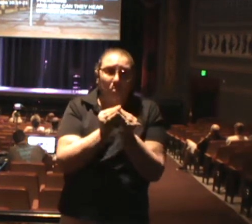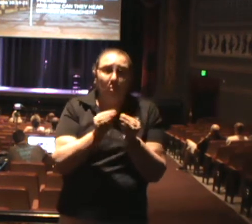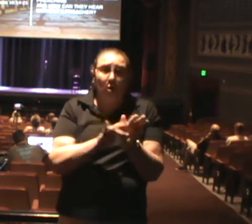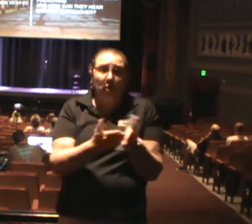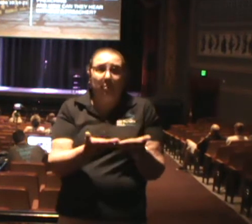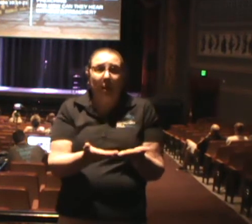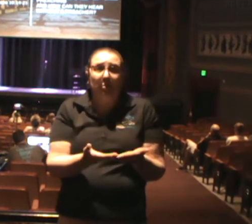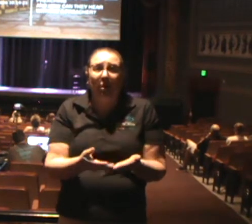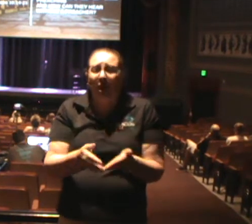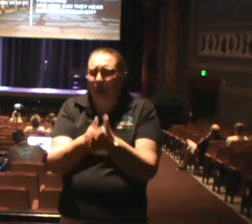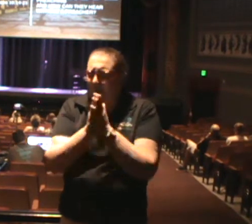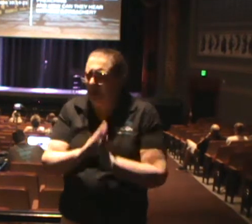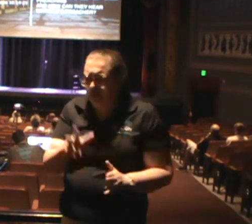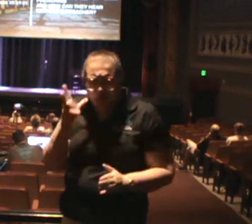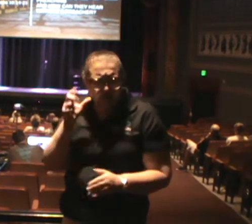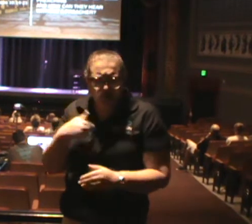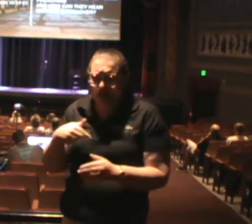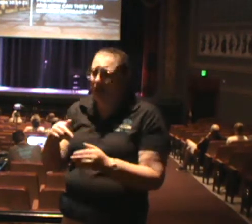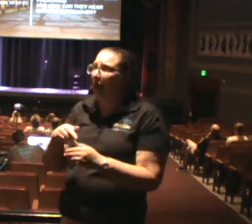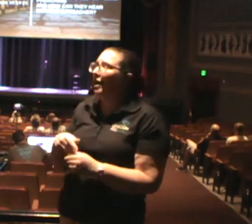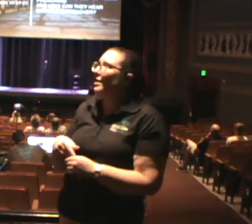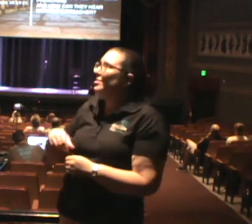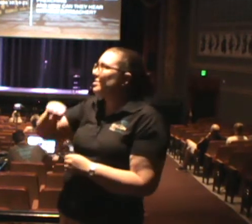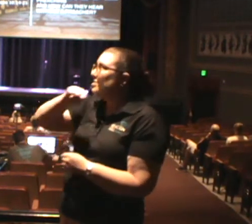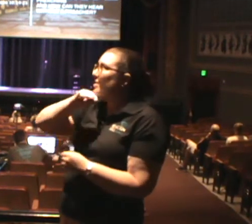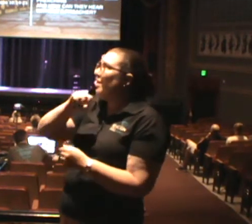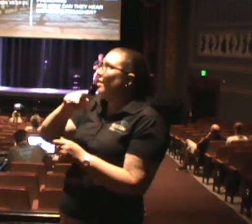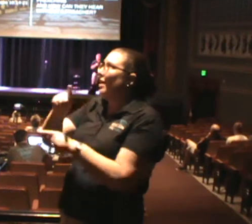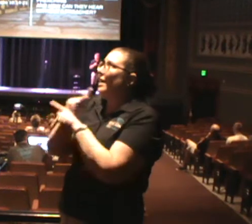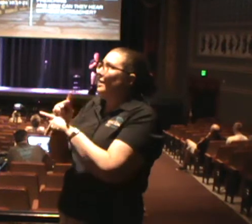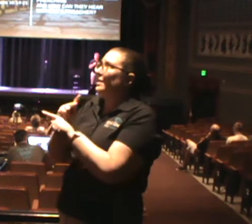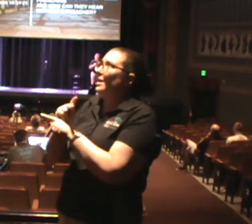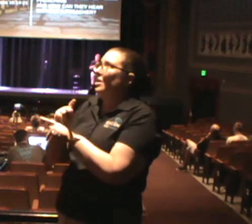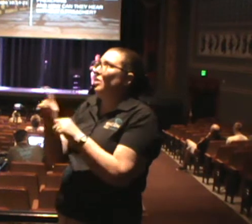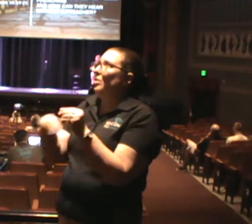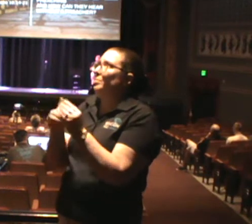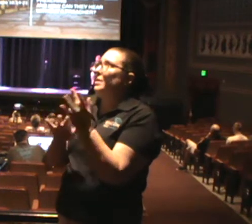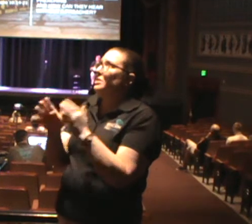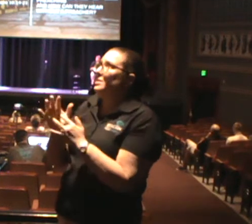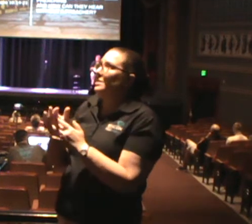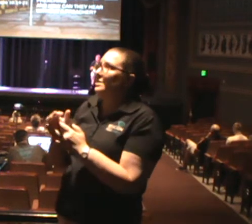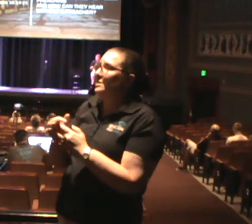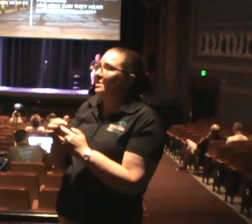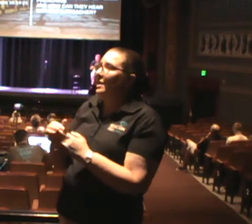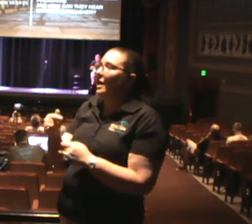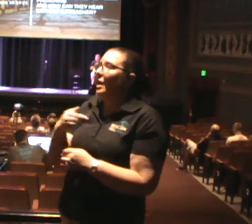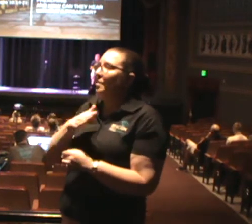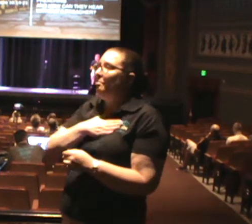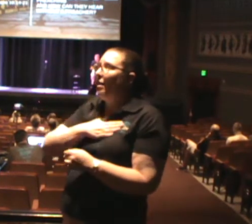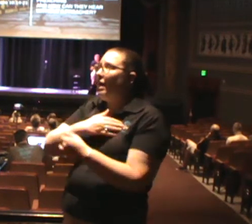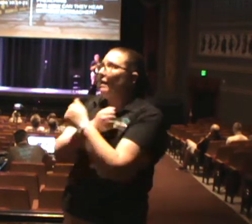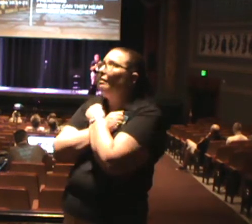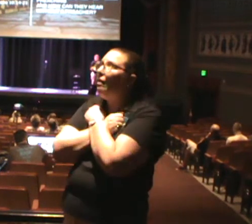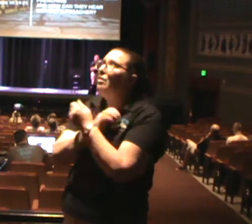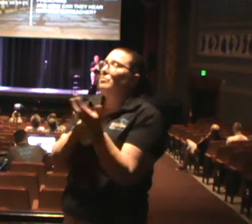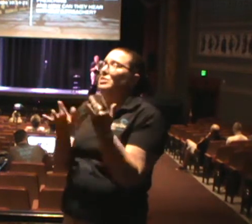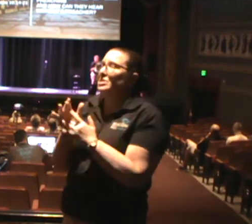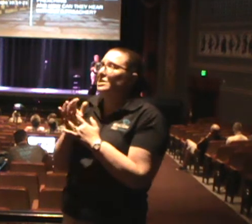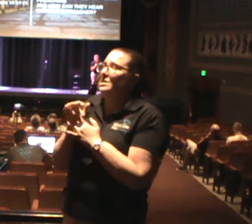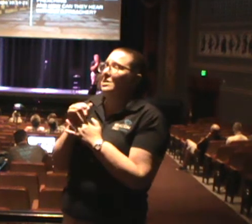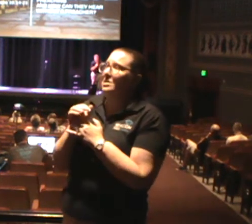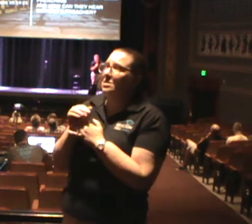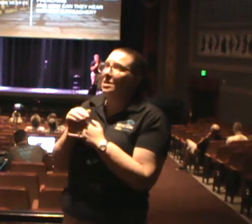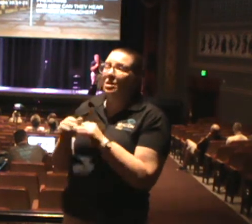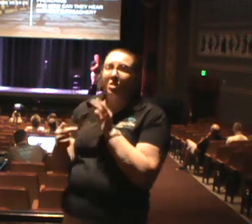pray that you see that I care about Jesus. I hope that you can see my love of Jesus coming through me this morning. I don't say that for you to put me on a